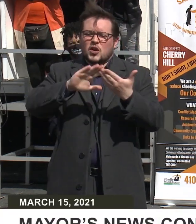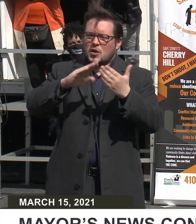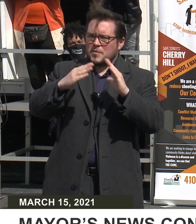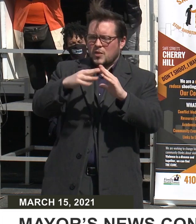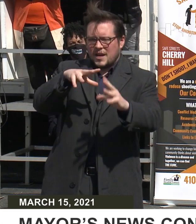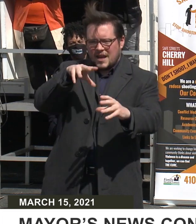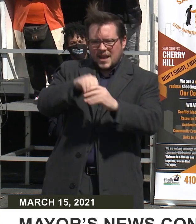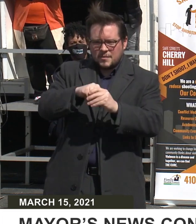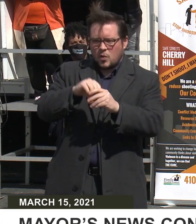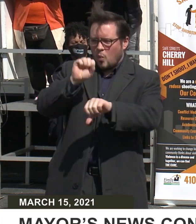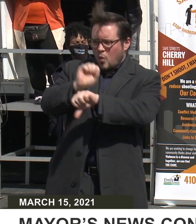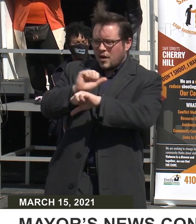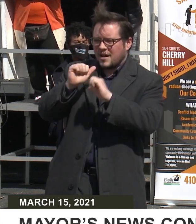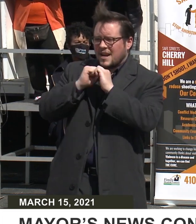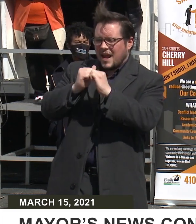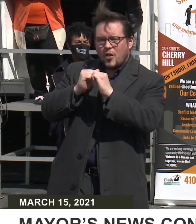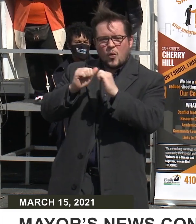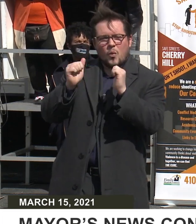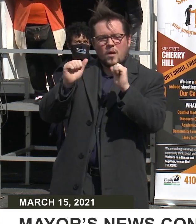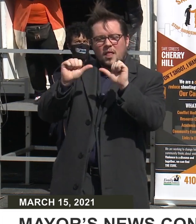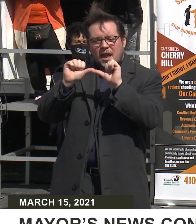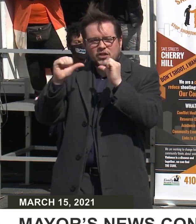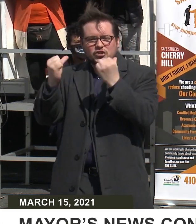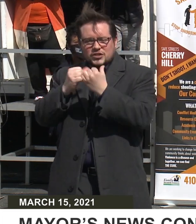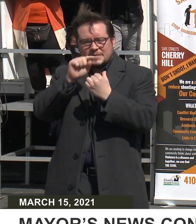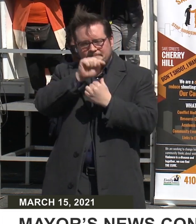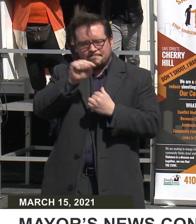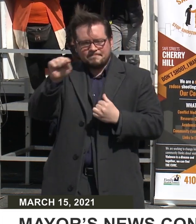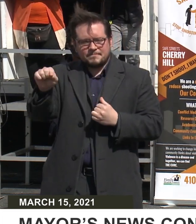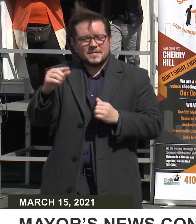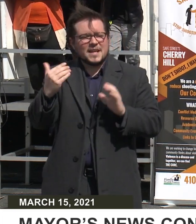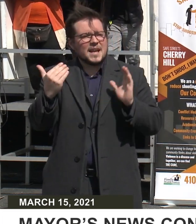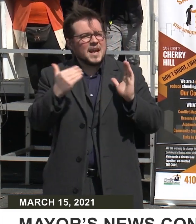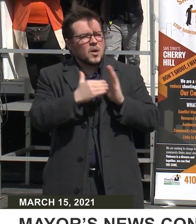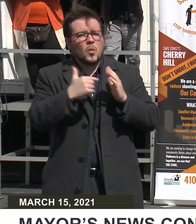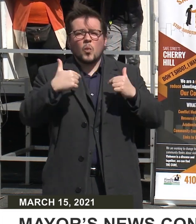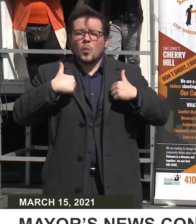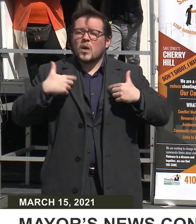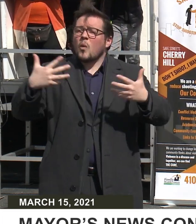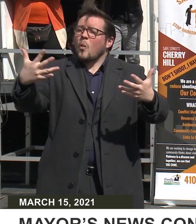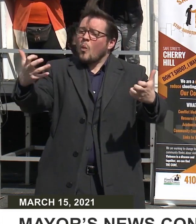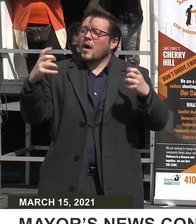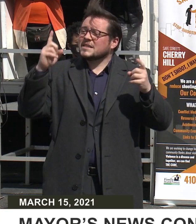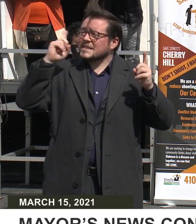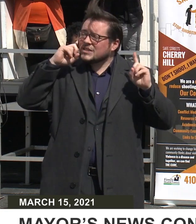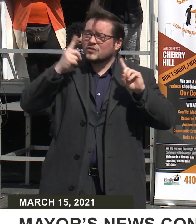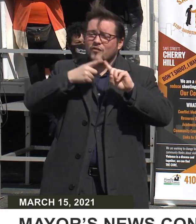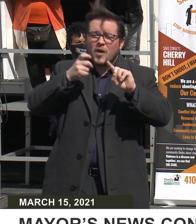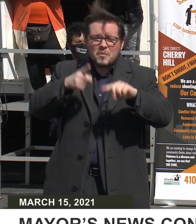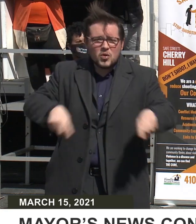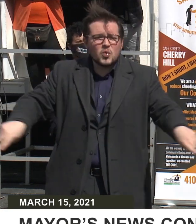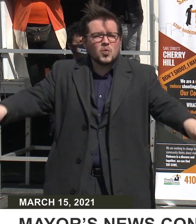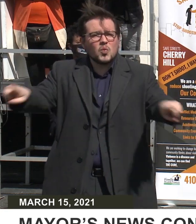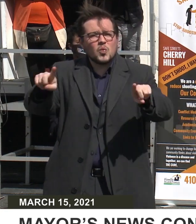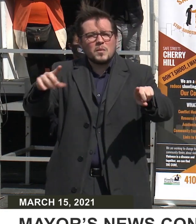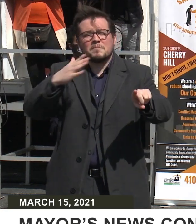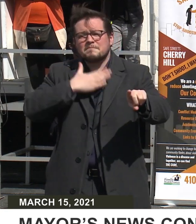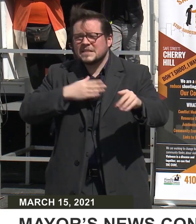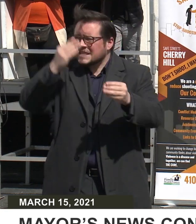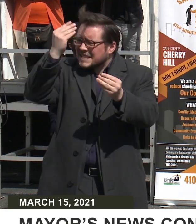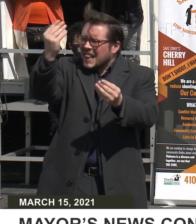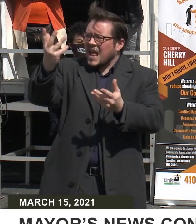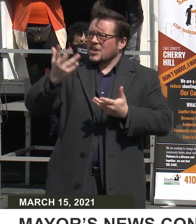between agencies. And I just want to reiterate, we want to hear from you. To provide your feedback,